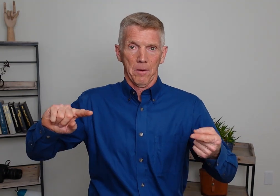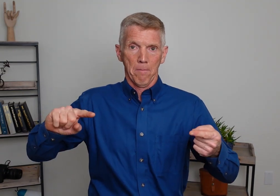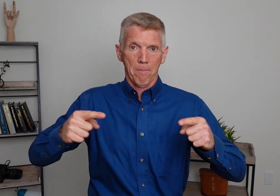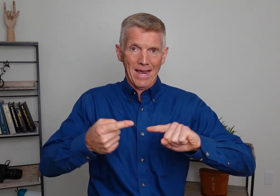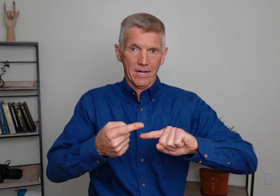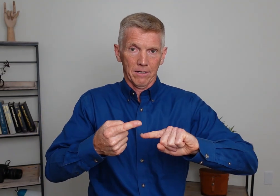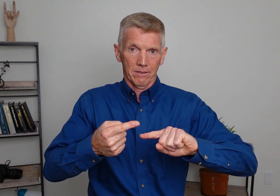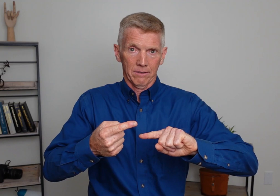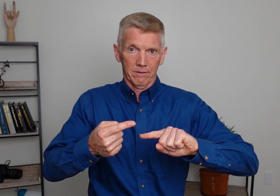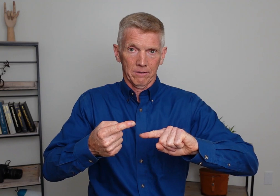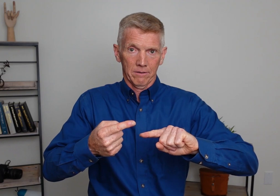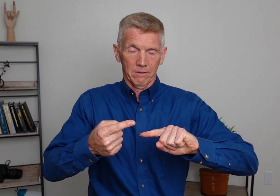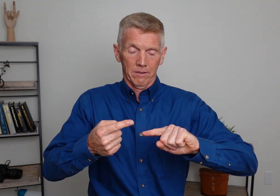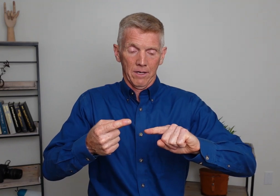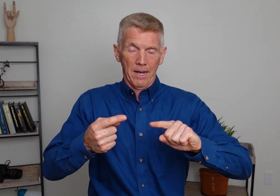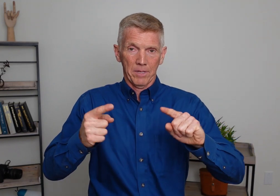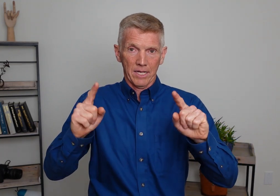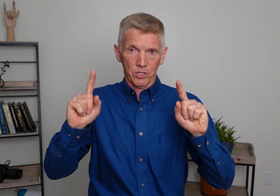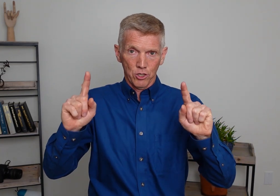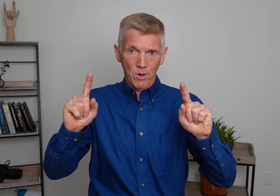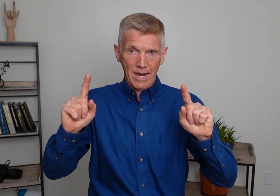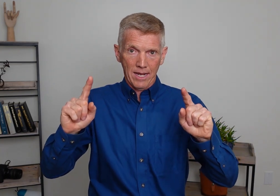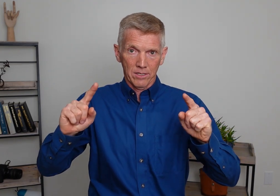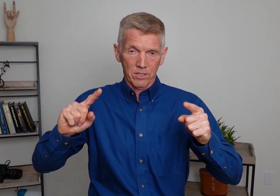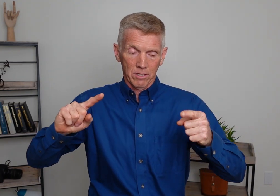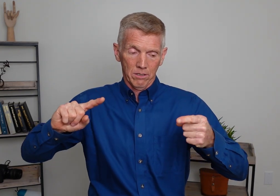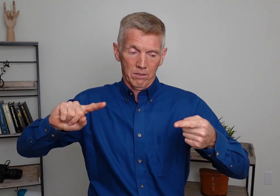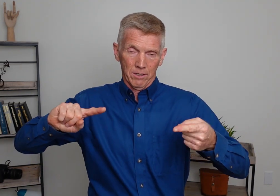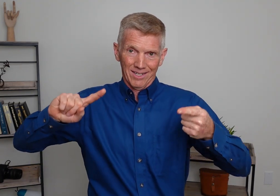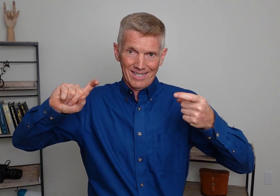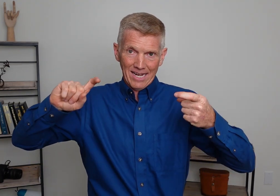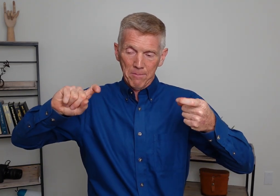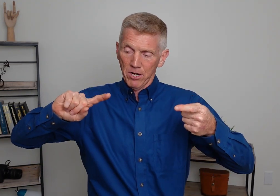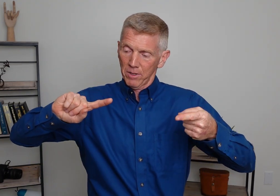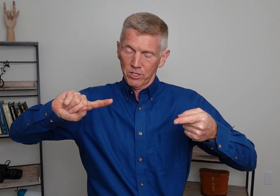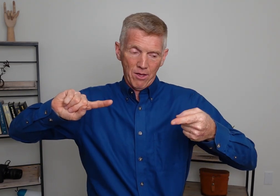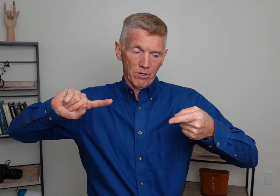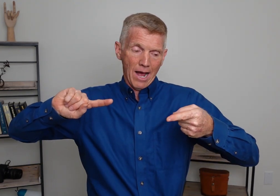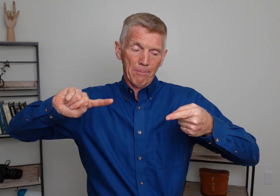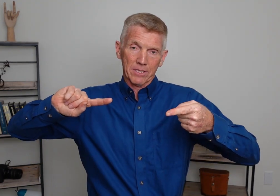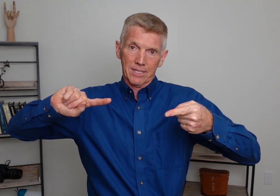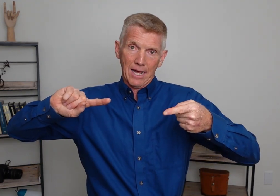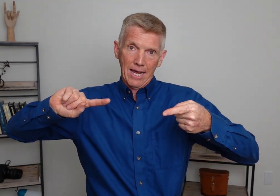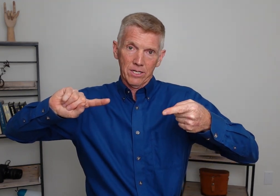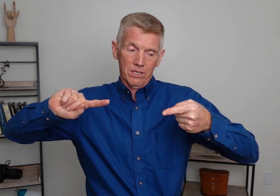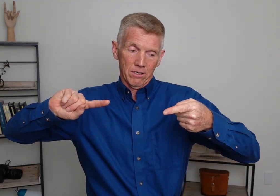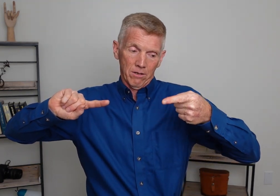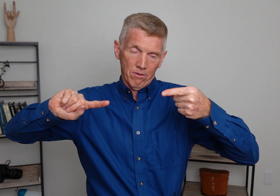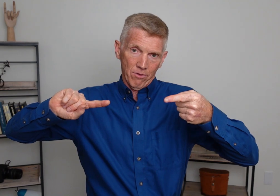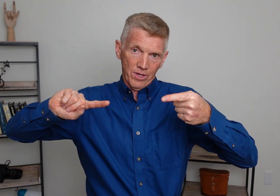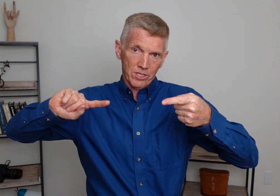Pain. I'm taking two hands. It's the same here. But you see how they're on opposite sides? This